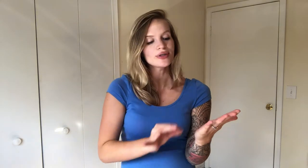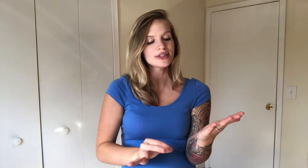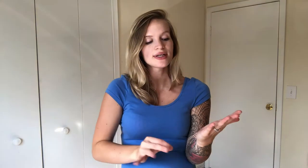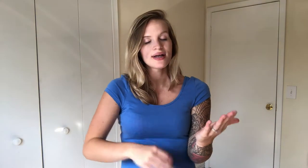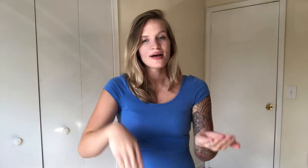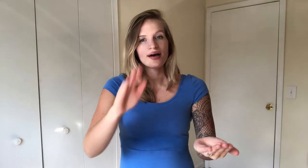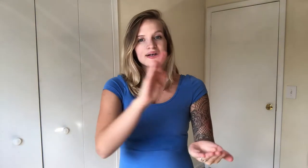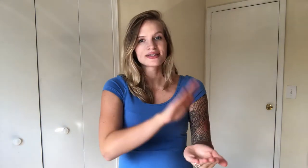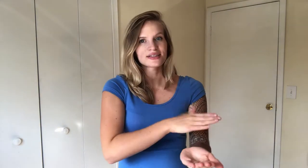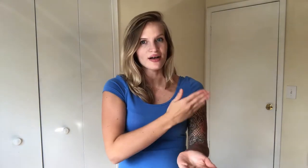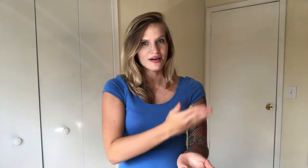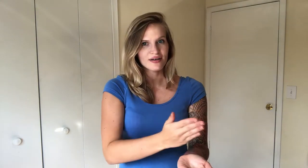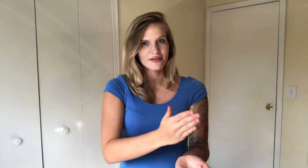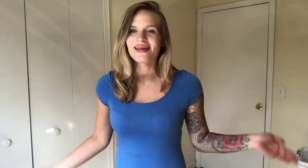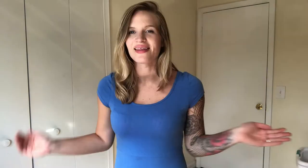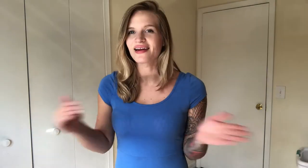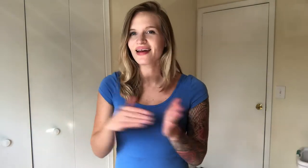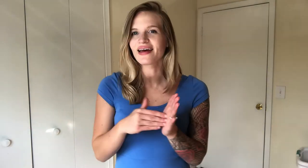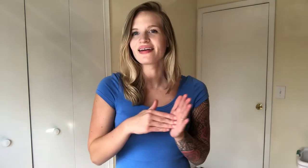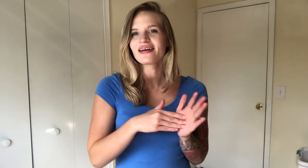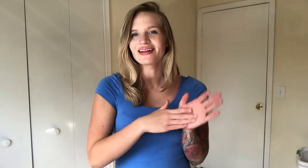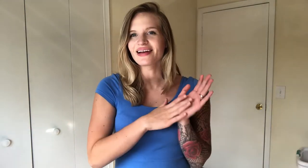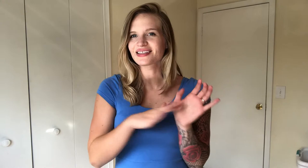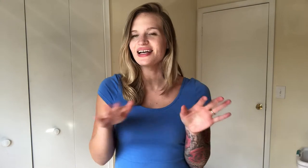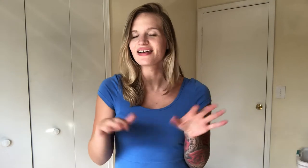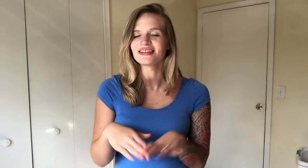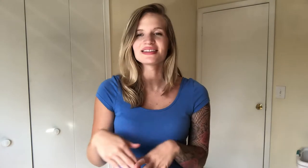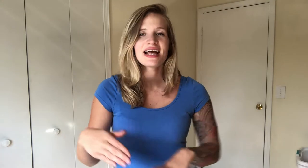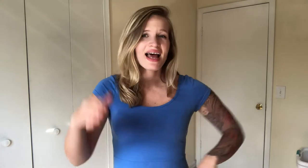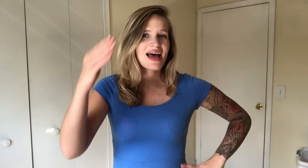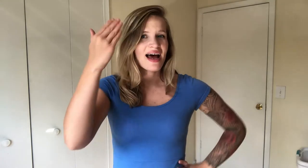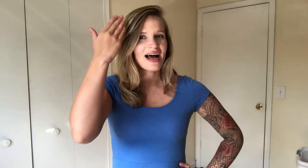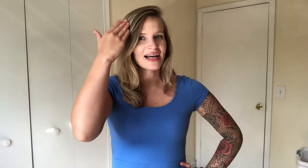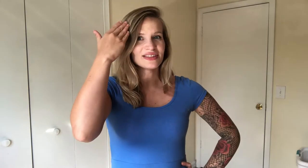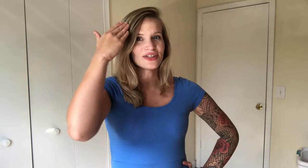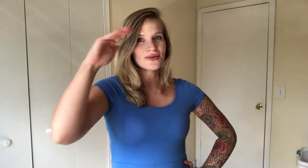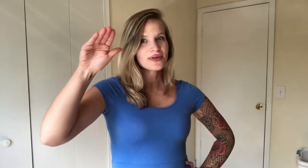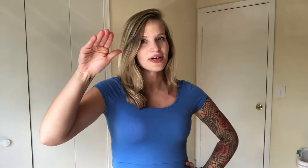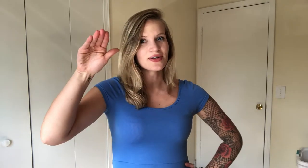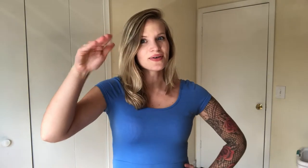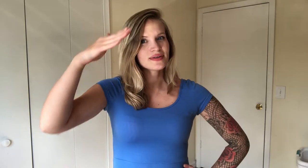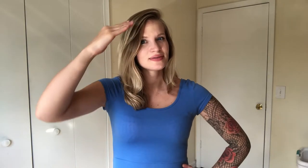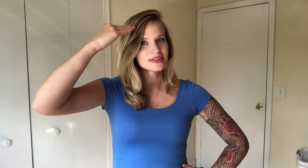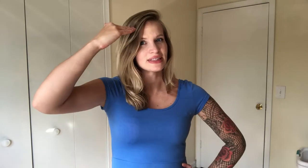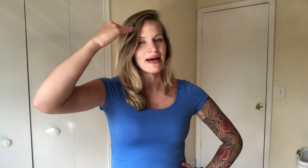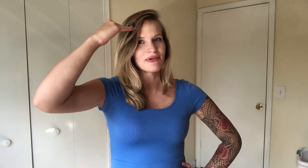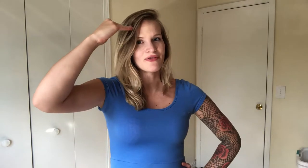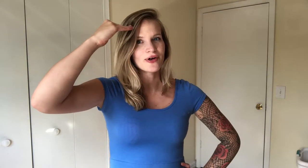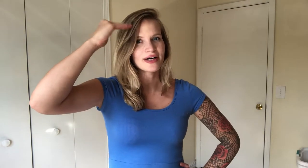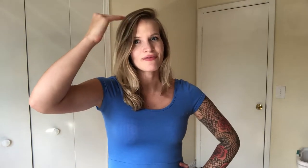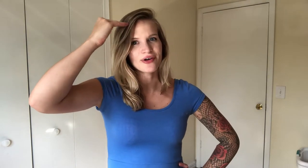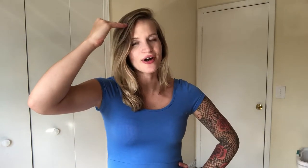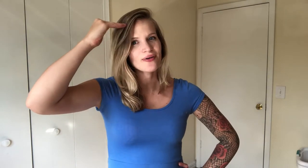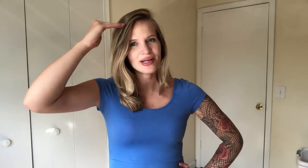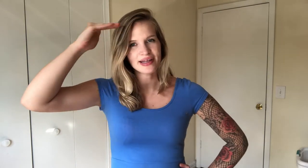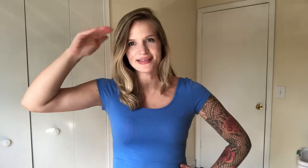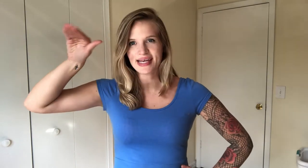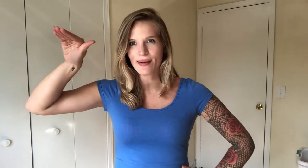a song. And then again. The next line is. I don't know. So tap your forehead for no. And then tap